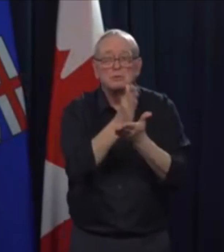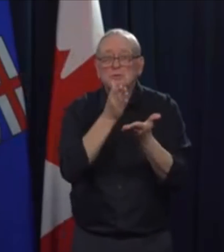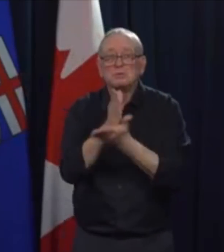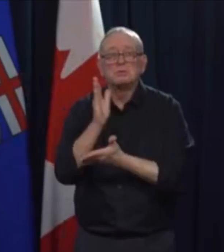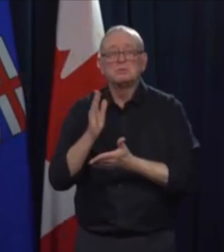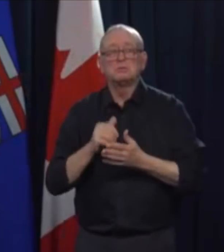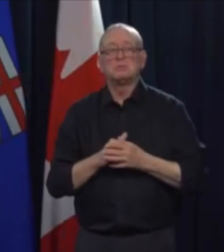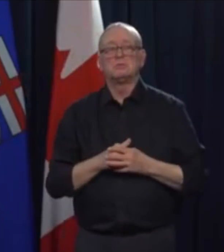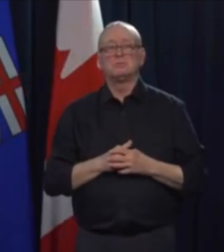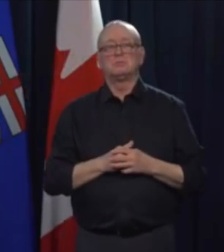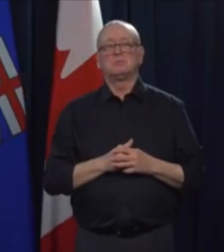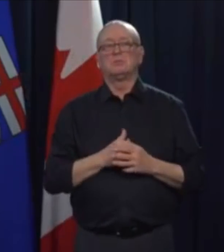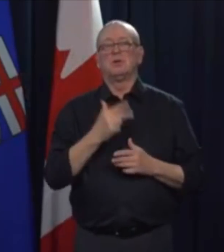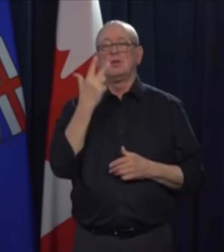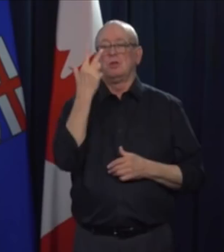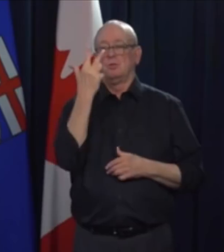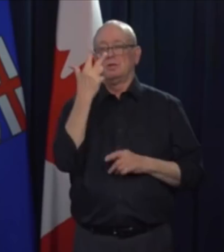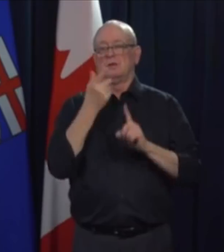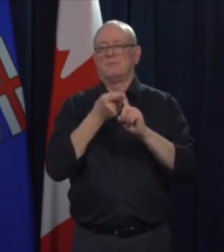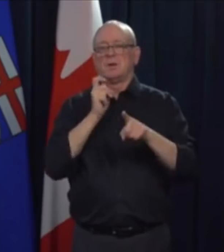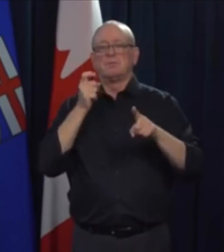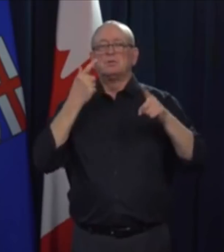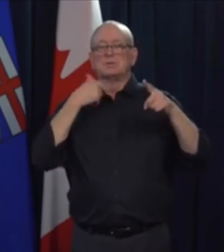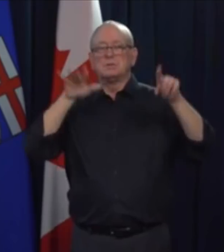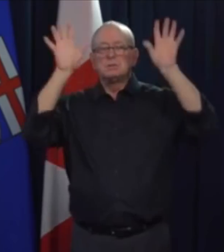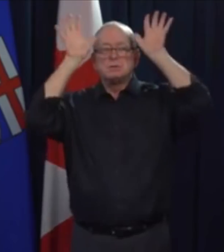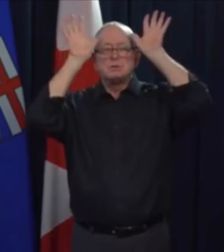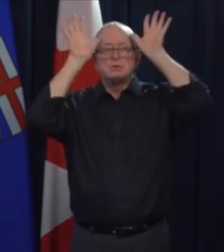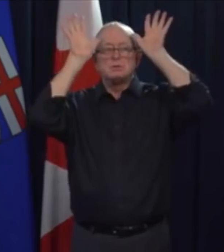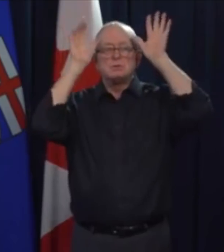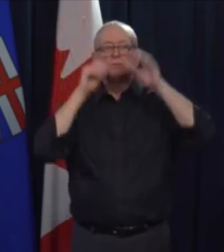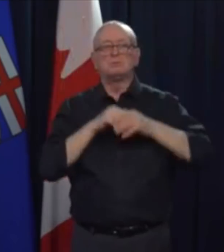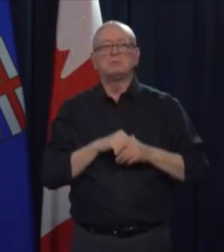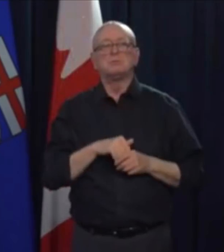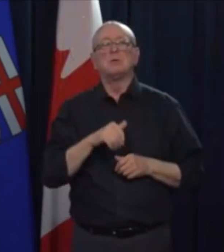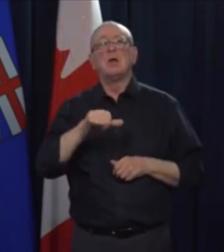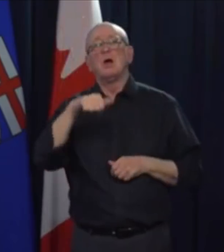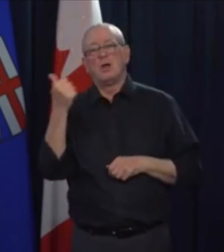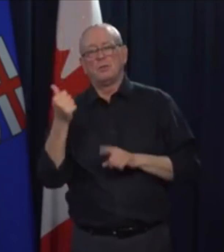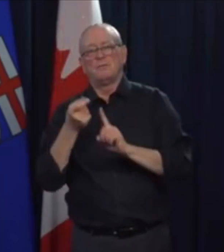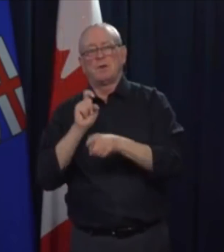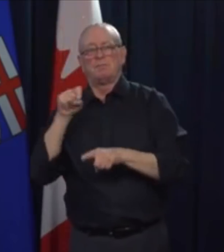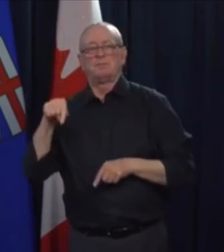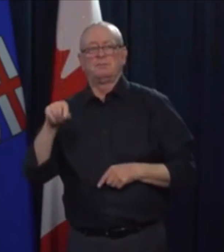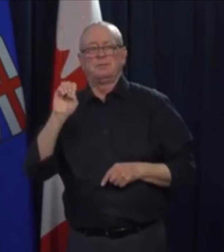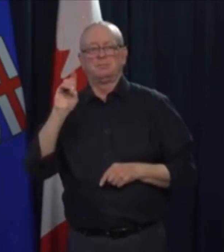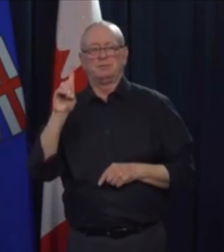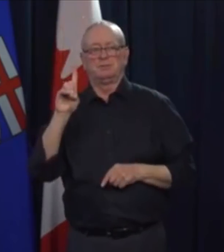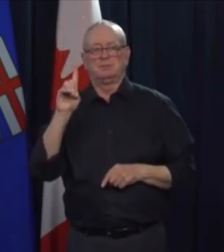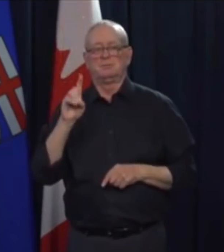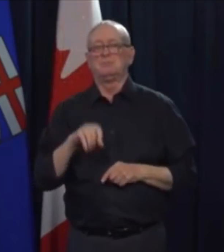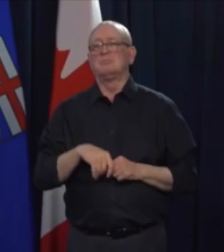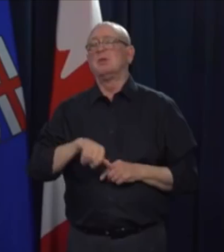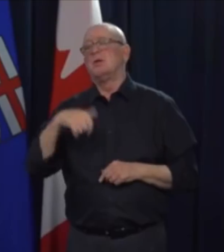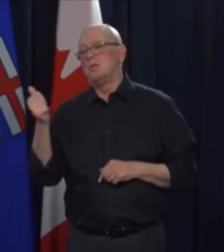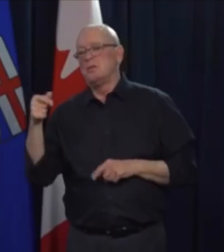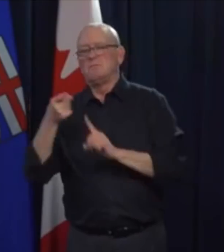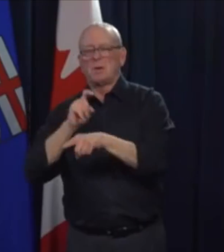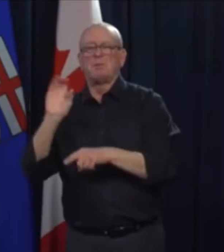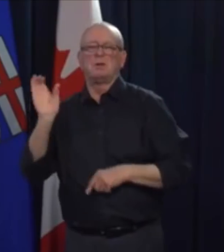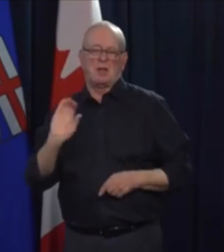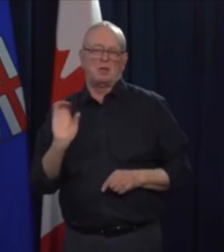and Calgary Zone. From the three cases in Red Deer, although they each worked less than a day while symptomatic,